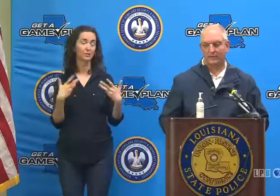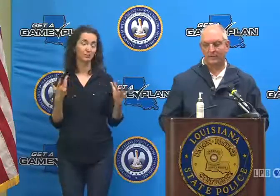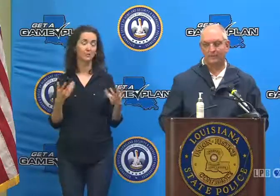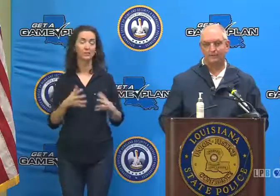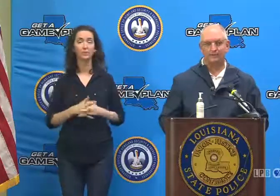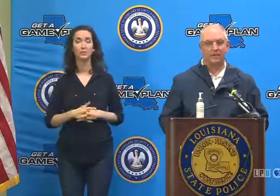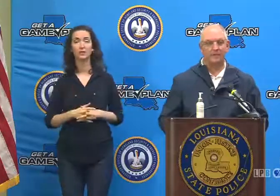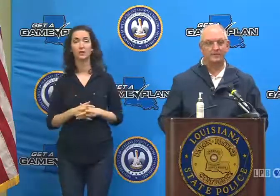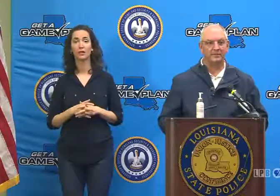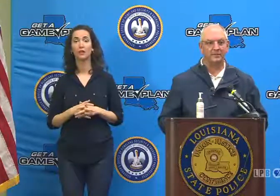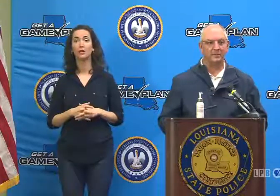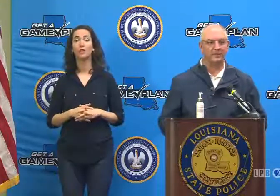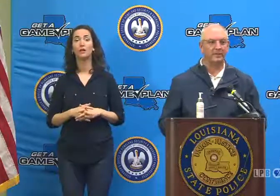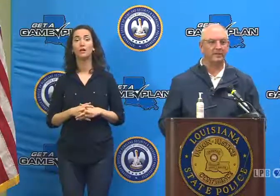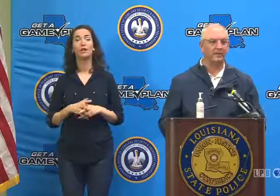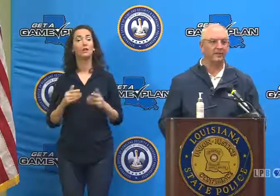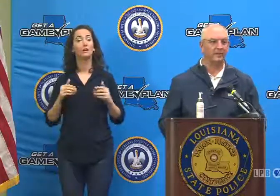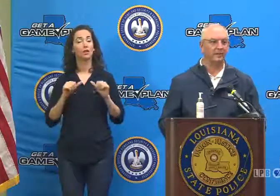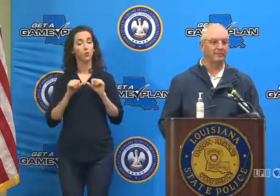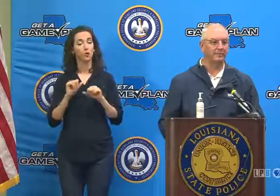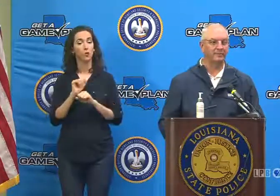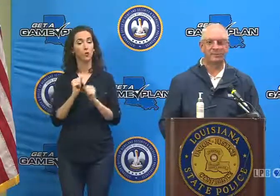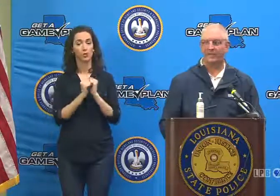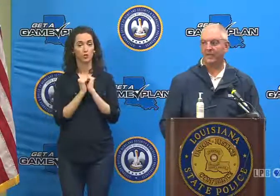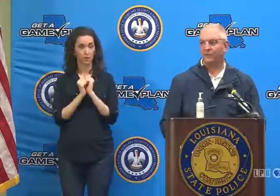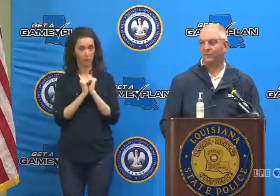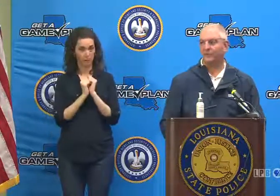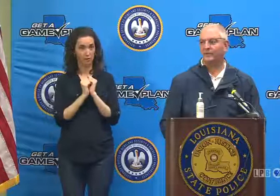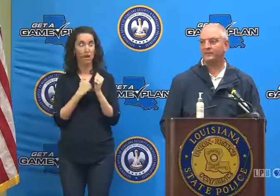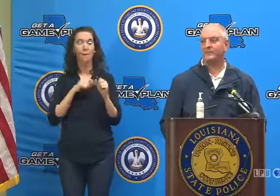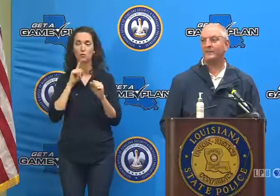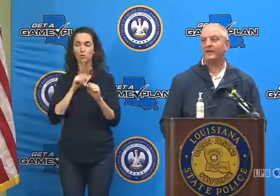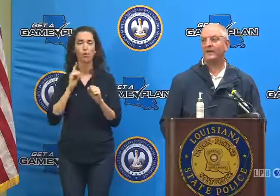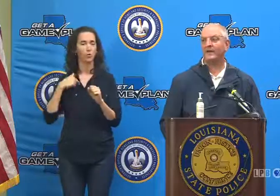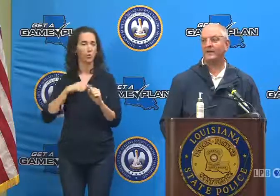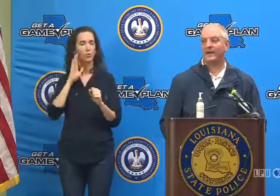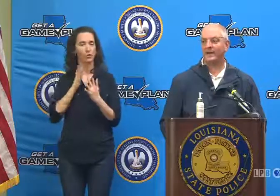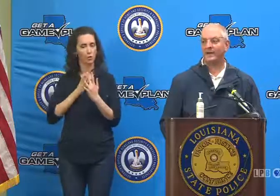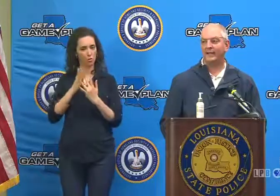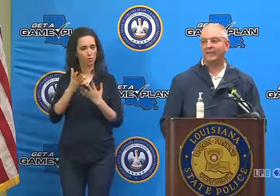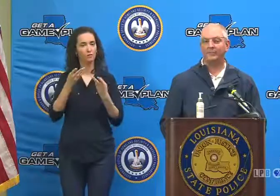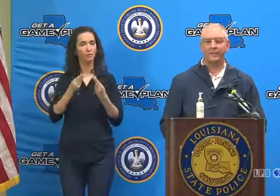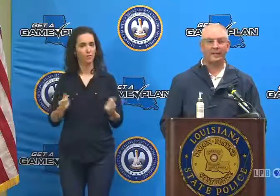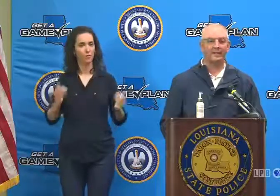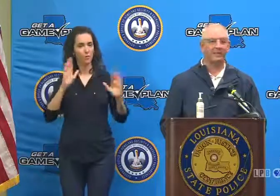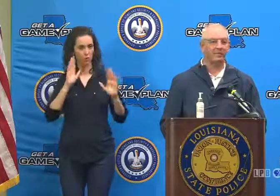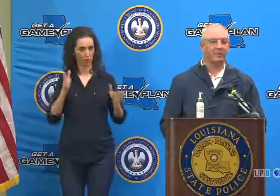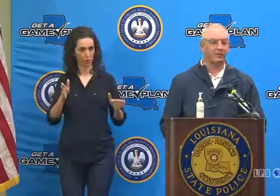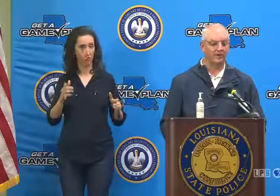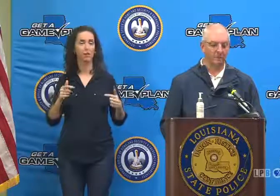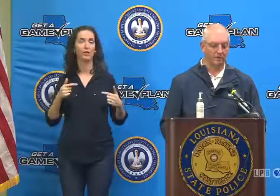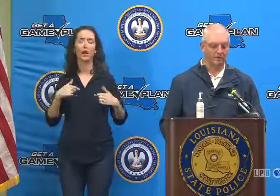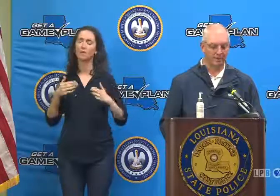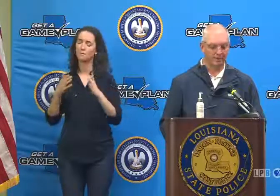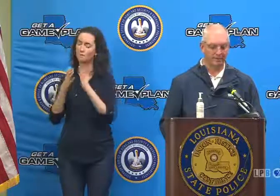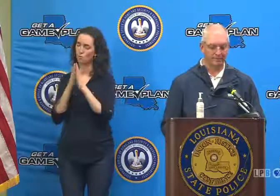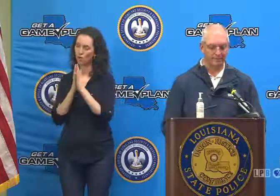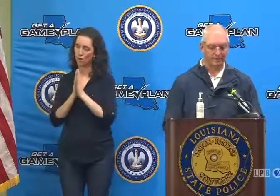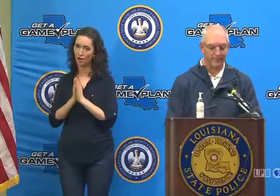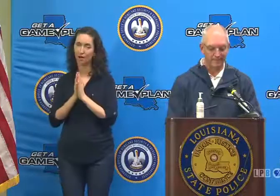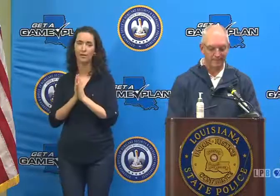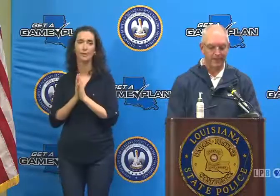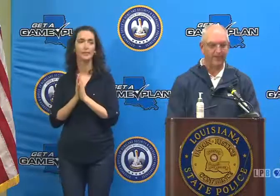forth. So let's continue to work together and I'm sure that we're going to get through this and and I'm praying that we'll get through this